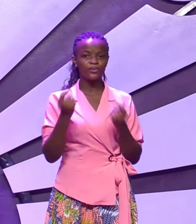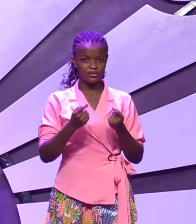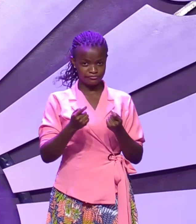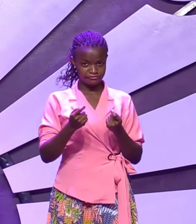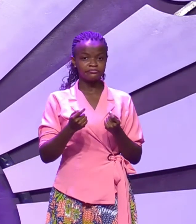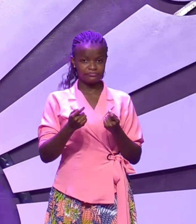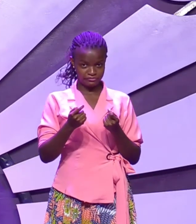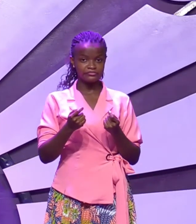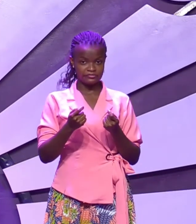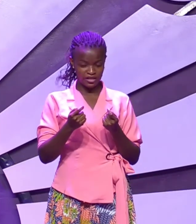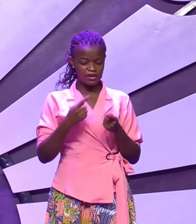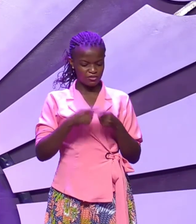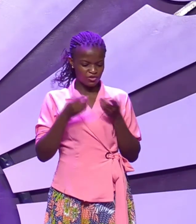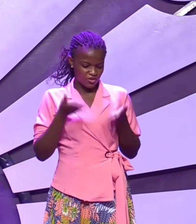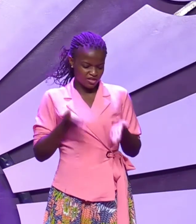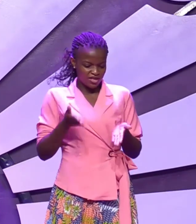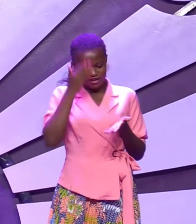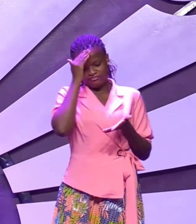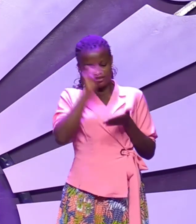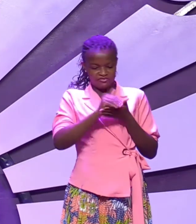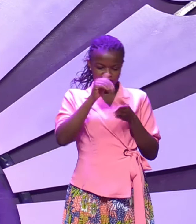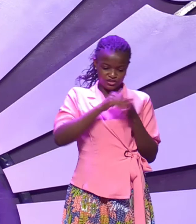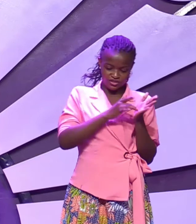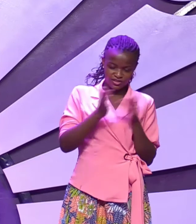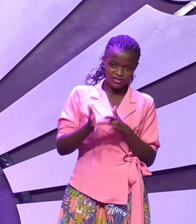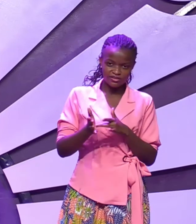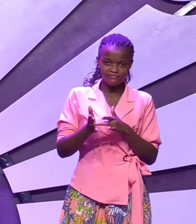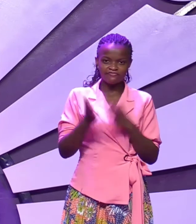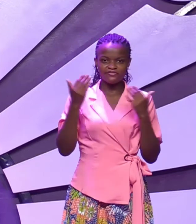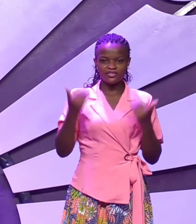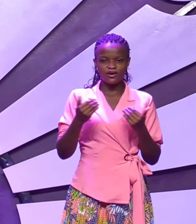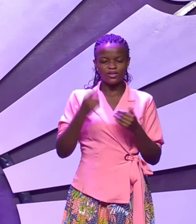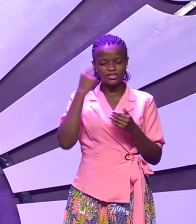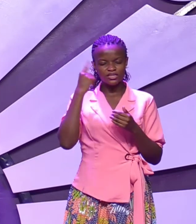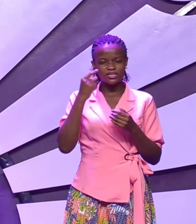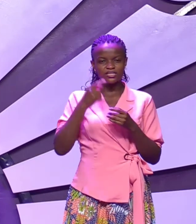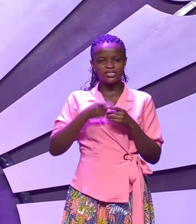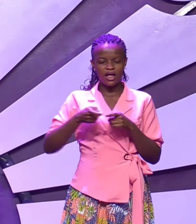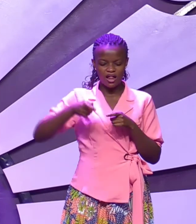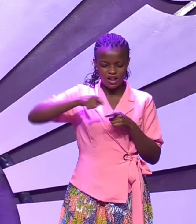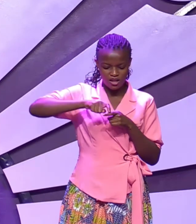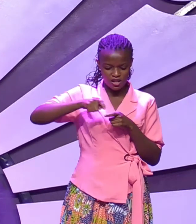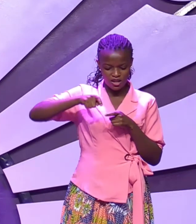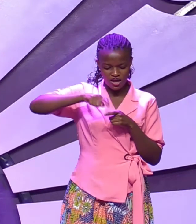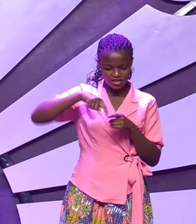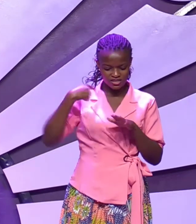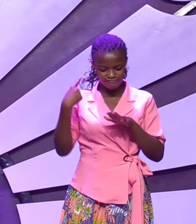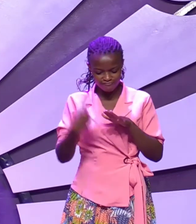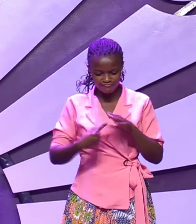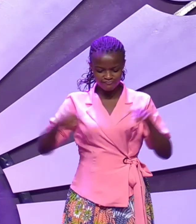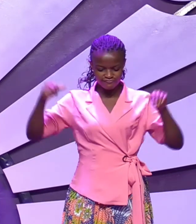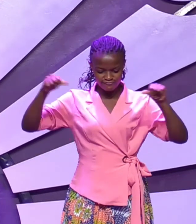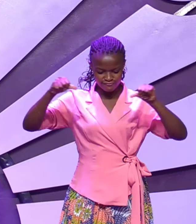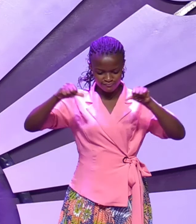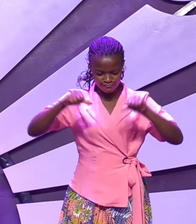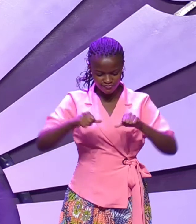you are here believing in Jesus and you are getting worse and worse you are getting worse you are